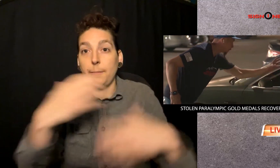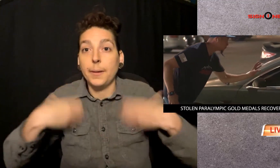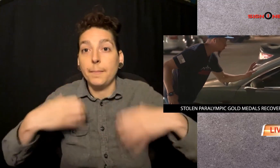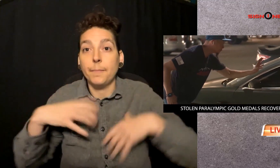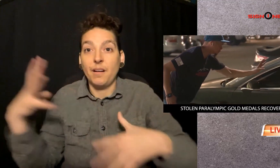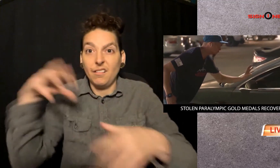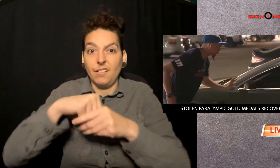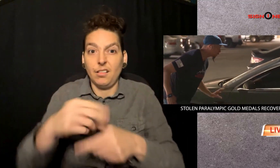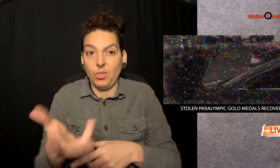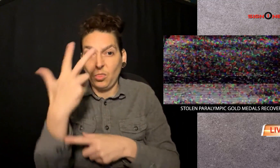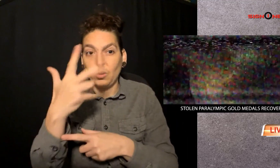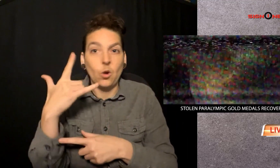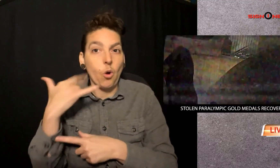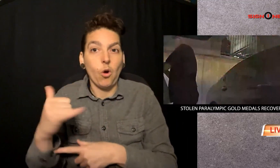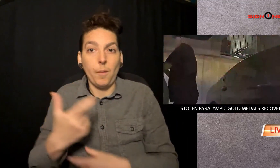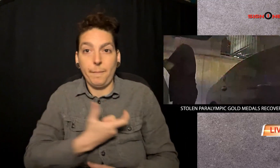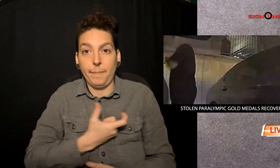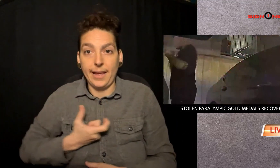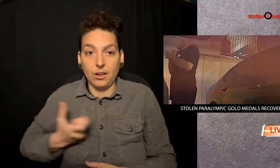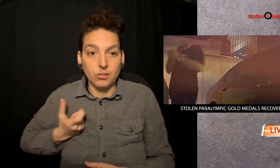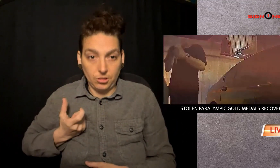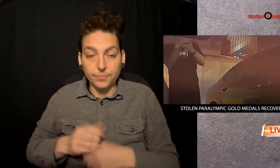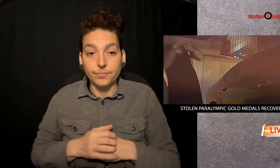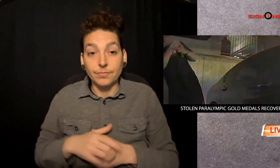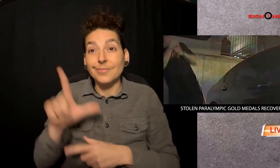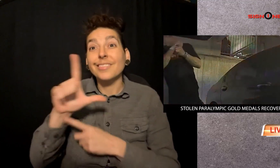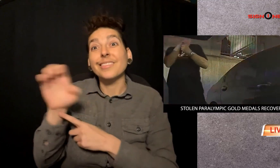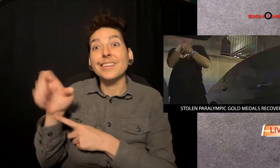and swiping a backpack containing three gold medals.